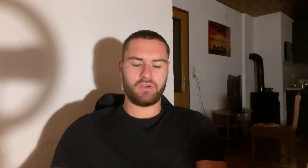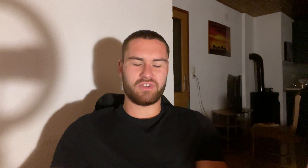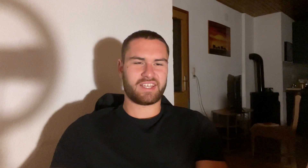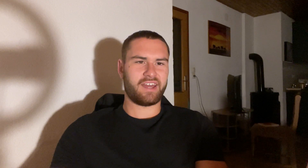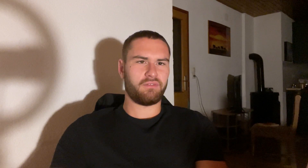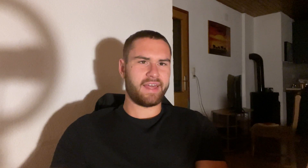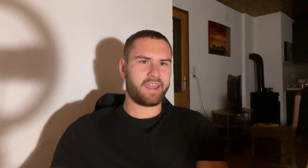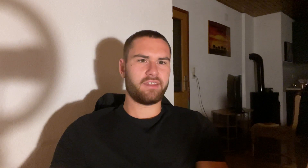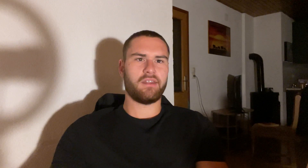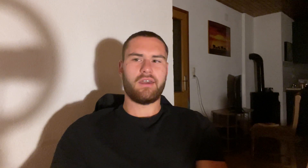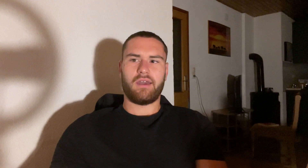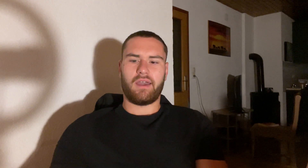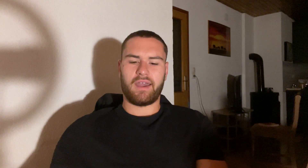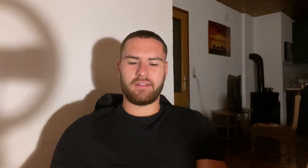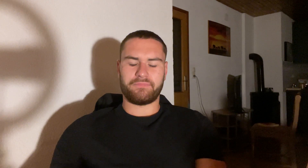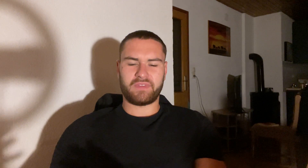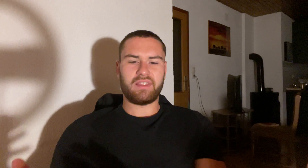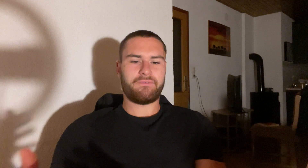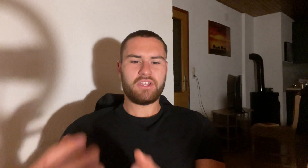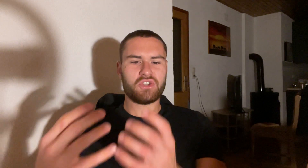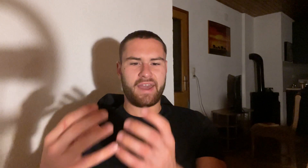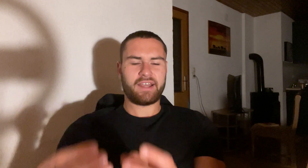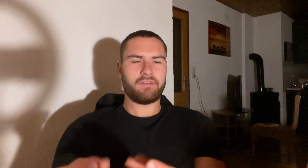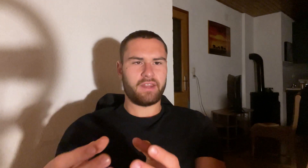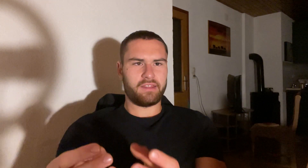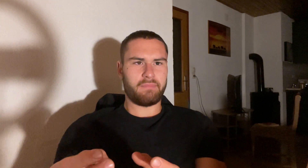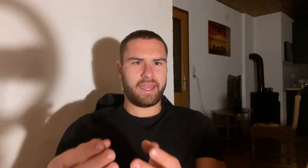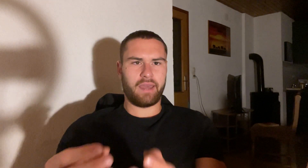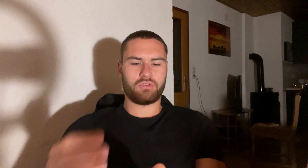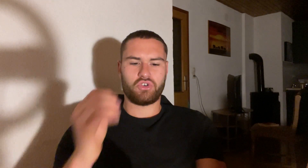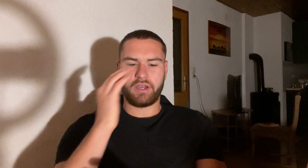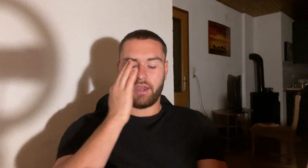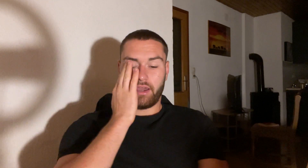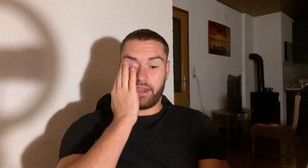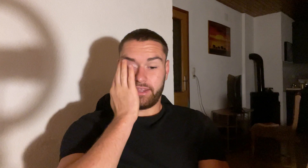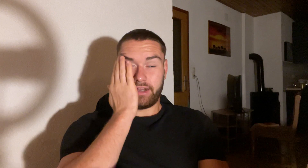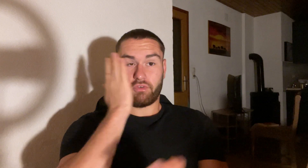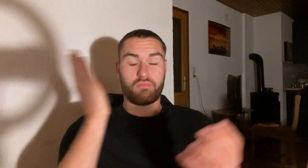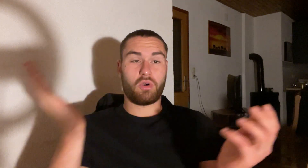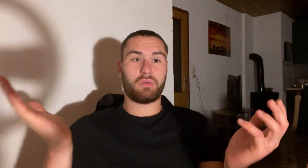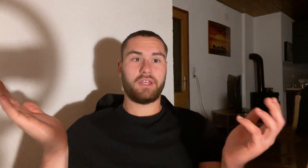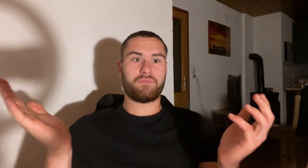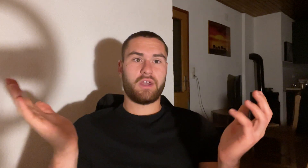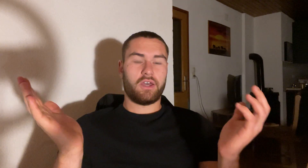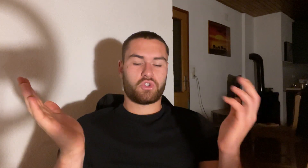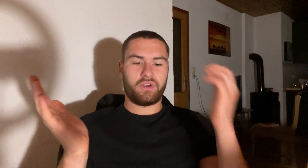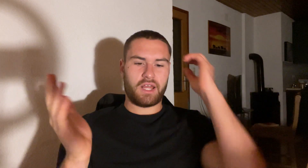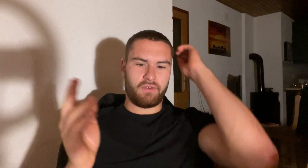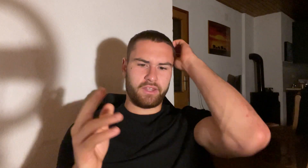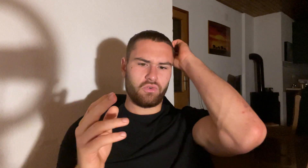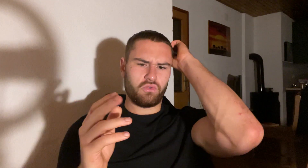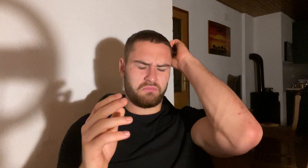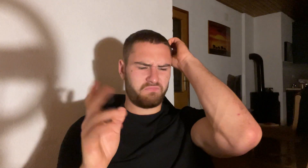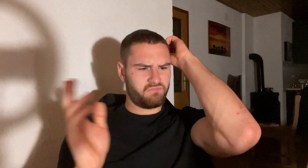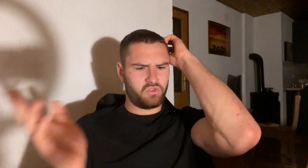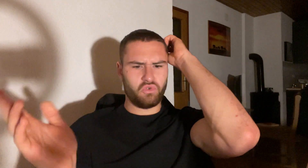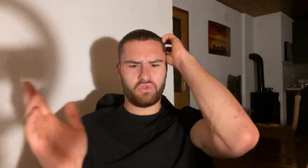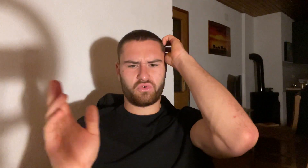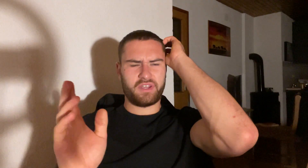was kind of lacking and then the physio activated my hamstring and then it worked properly so right now I do two three